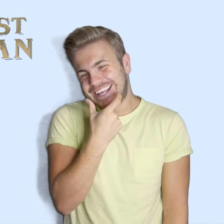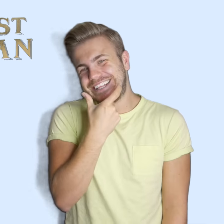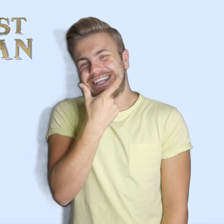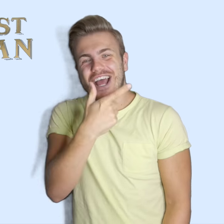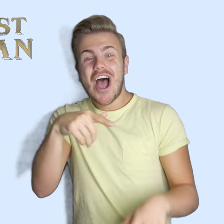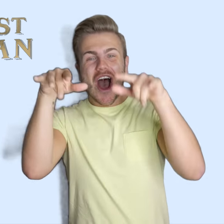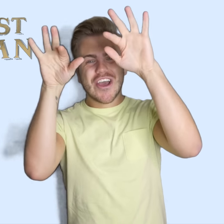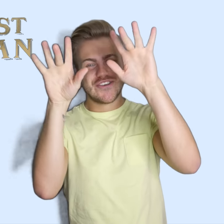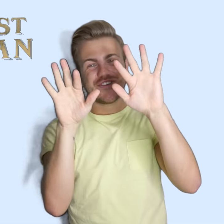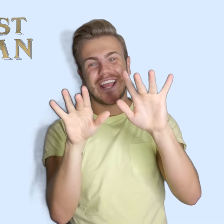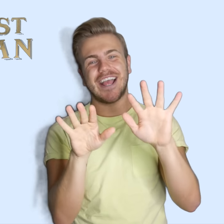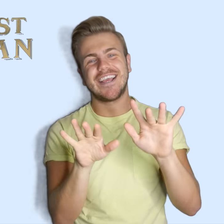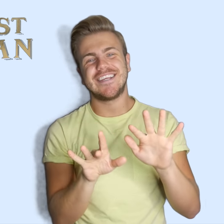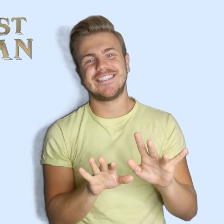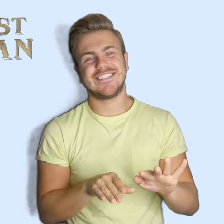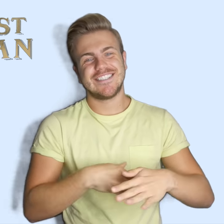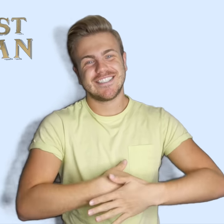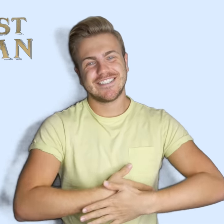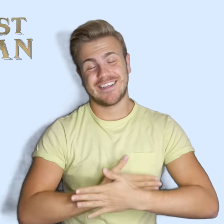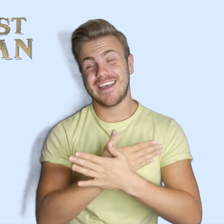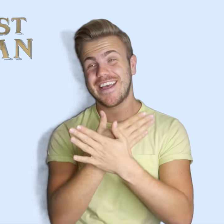On a rainy day